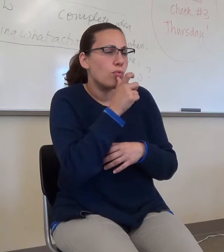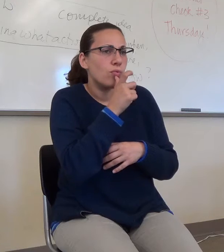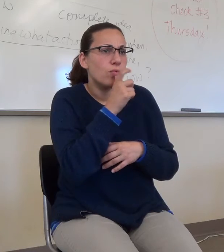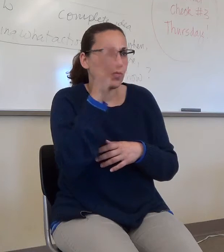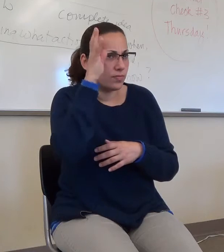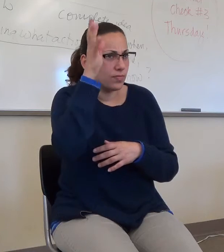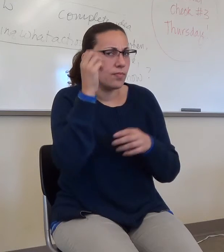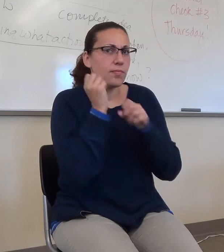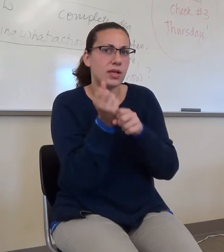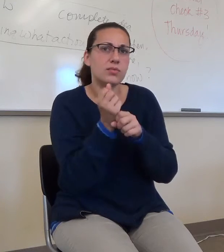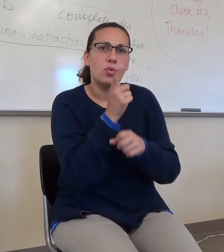Right?